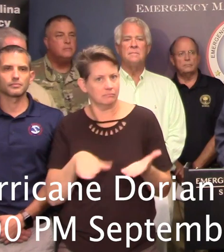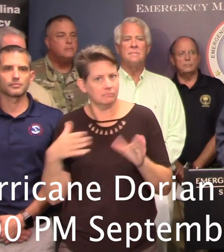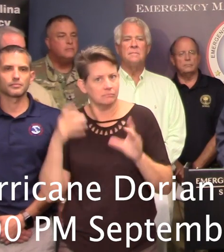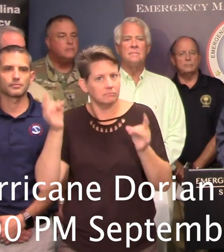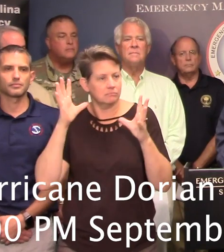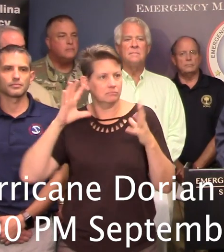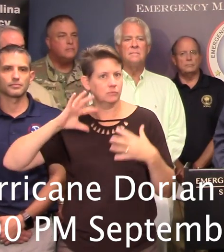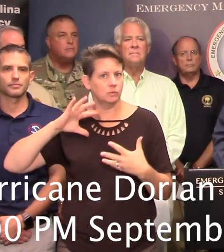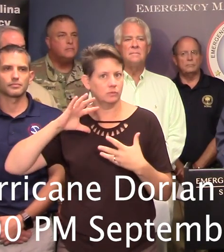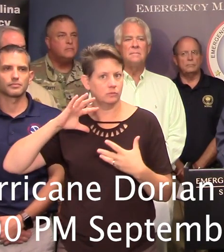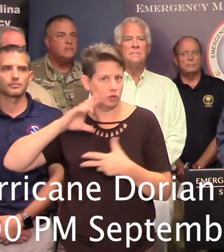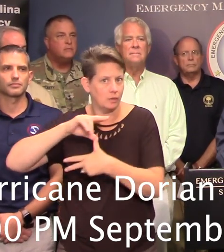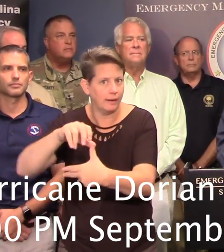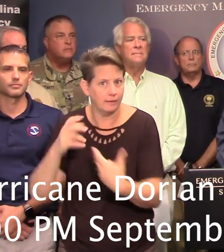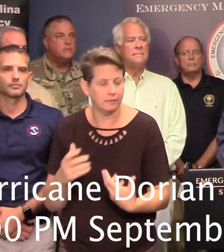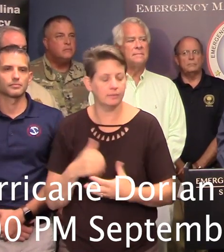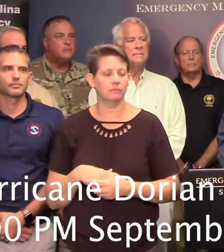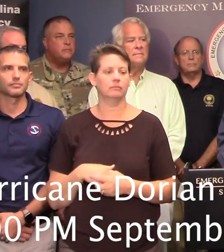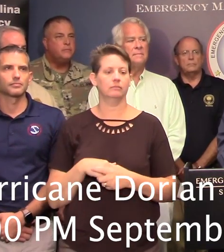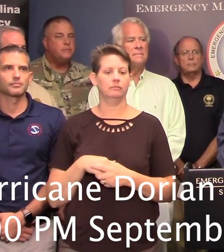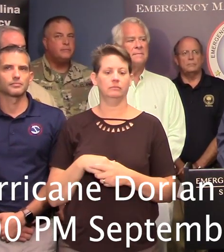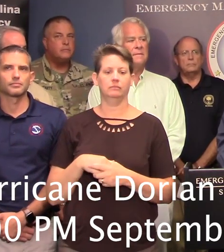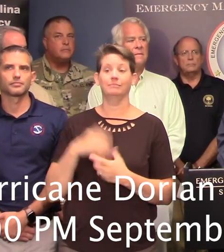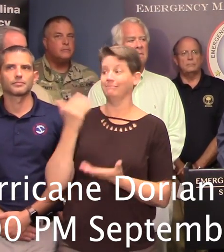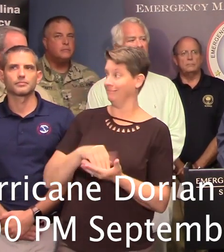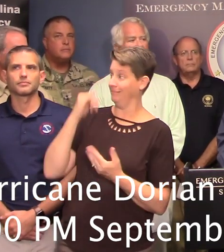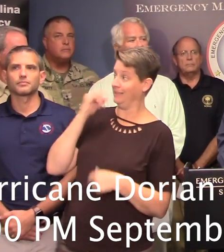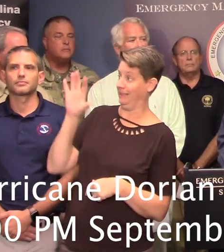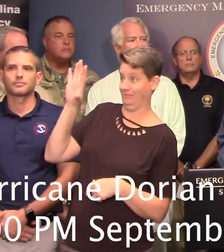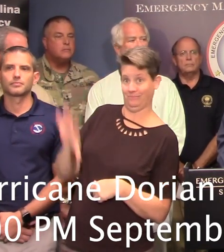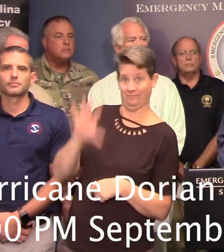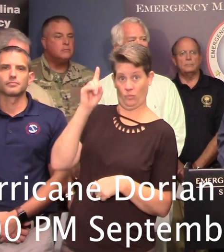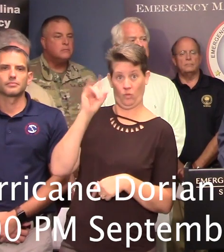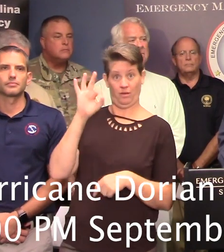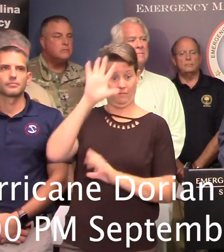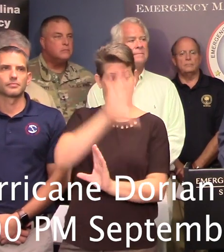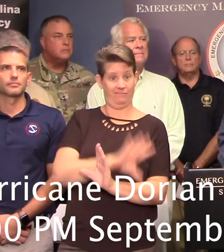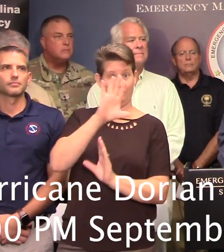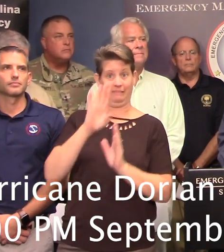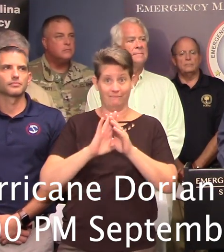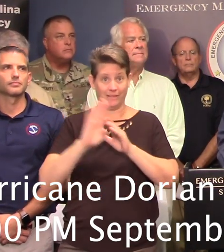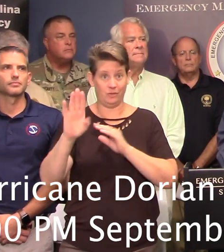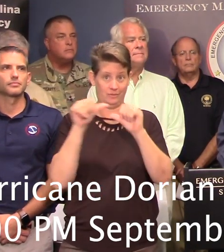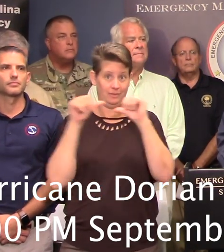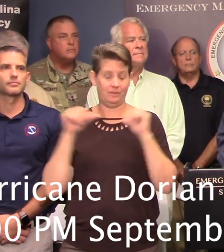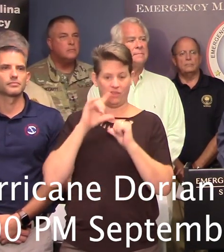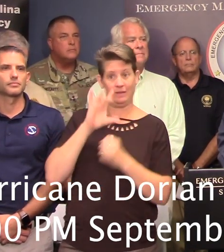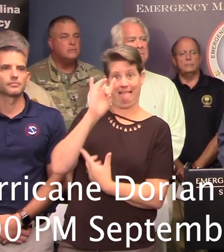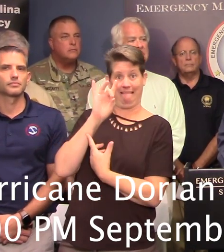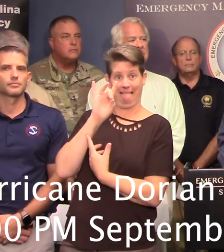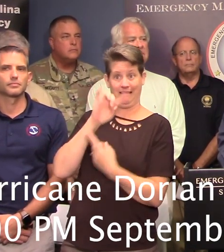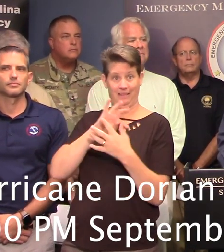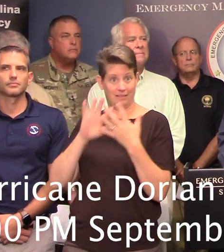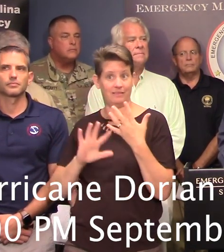remind everyone, we say again, all of us, if you are in one of the evacuation zones in the counties along the coast, the eight of them, then the time